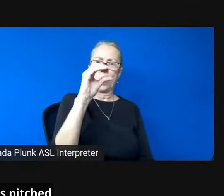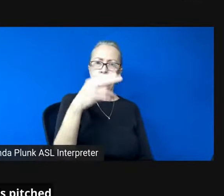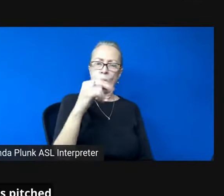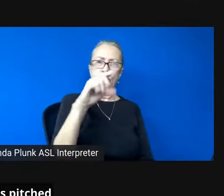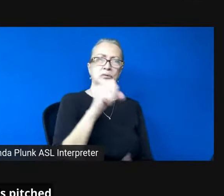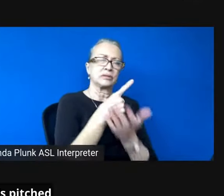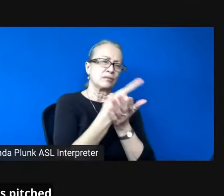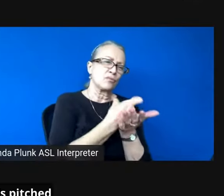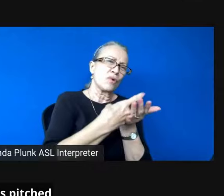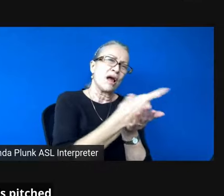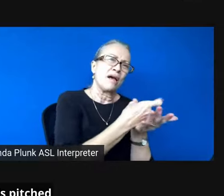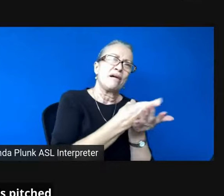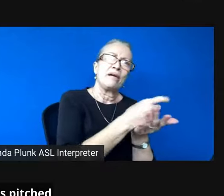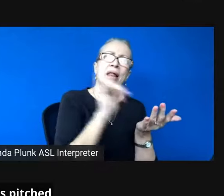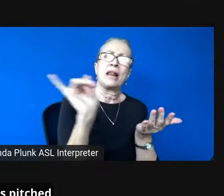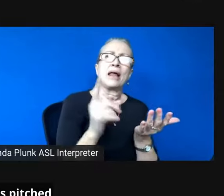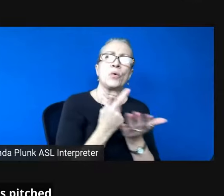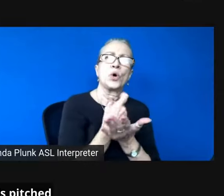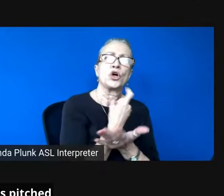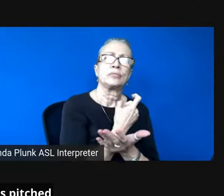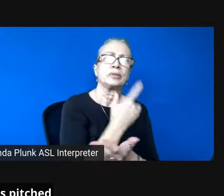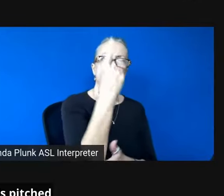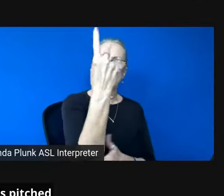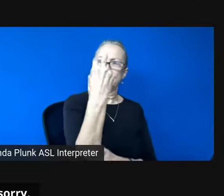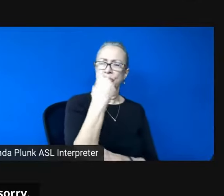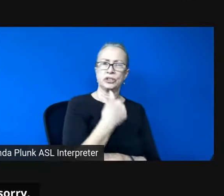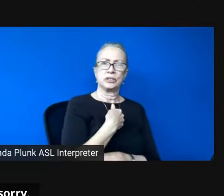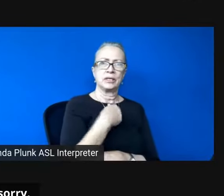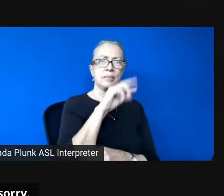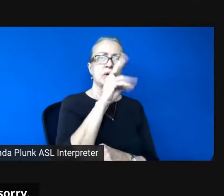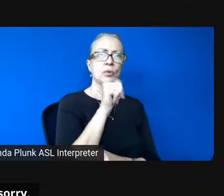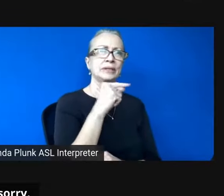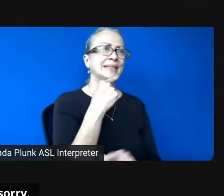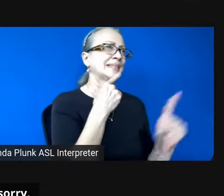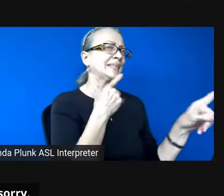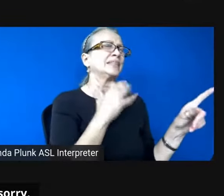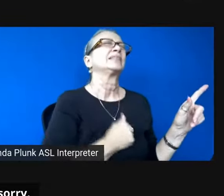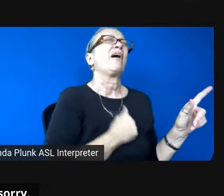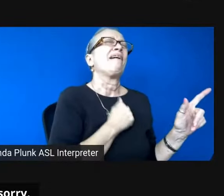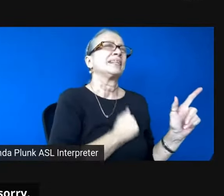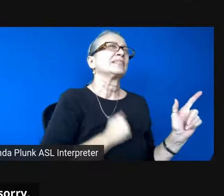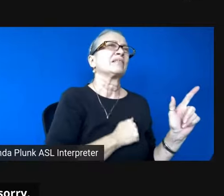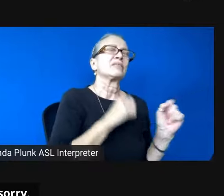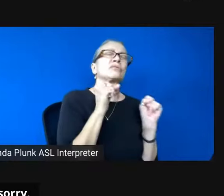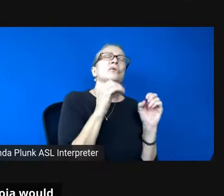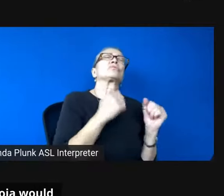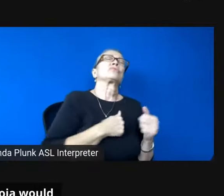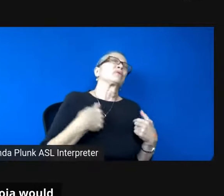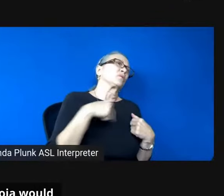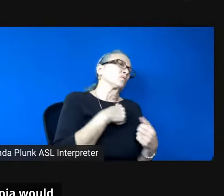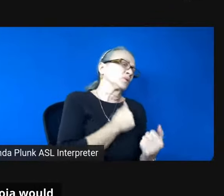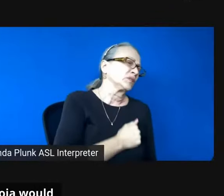One saw me. Whales pitched to a weapons grade. Sorry, sorry, sorry, so sorry, we're sorry,